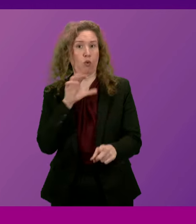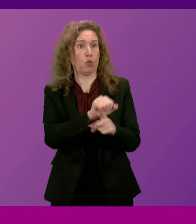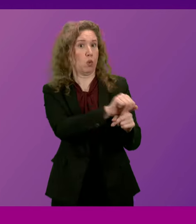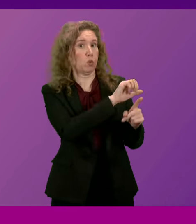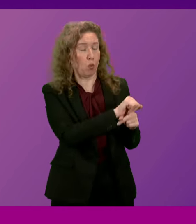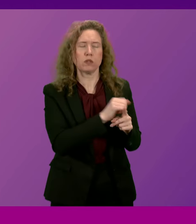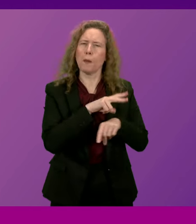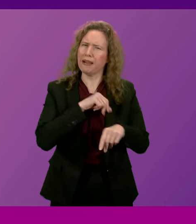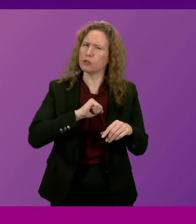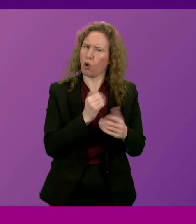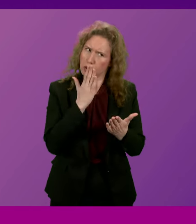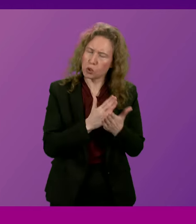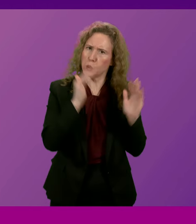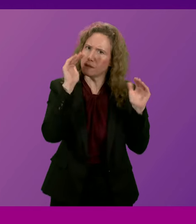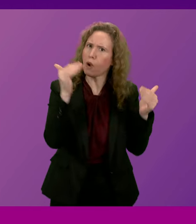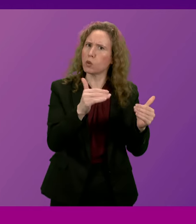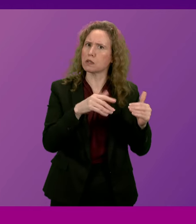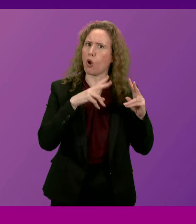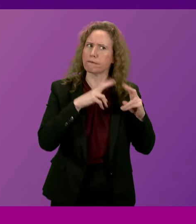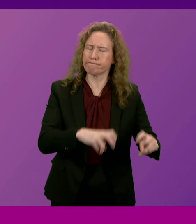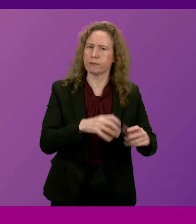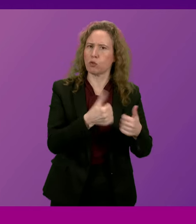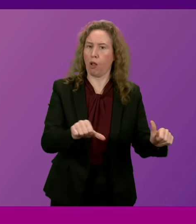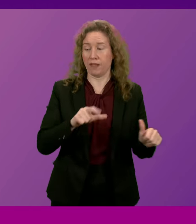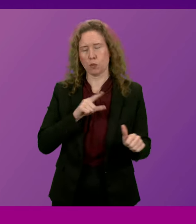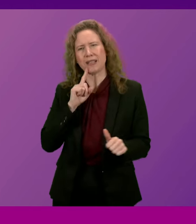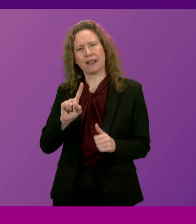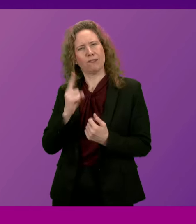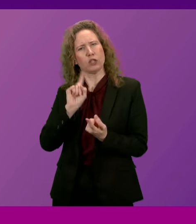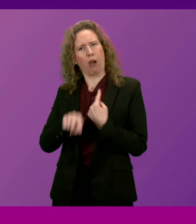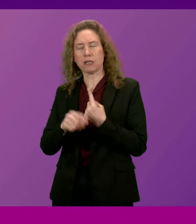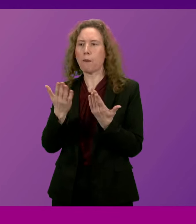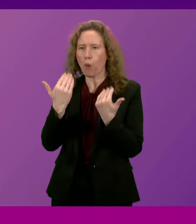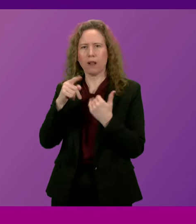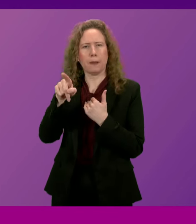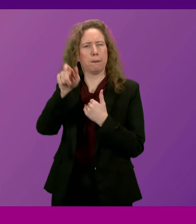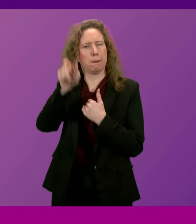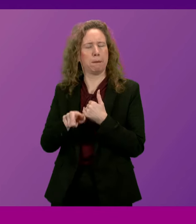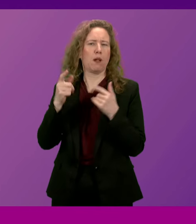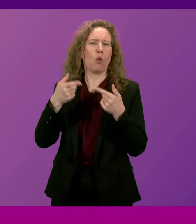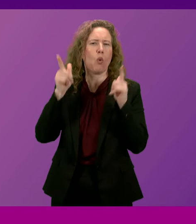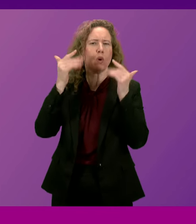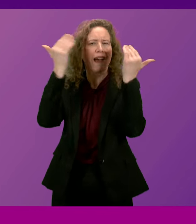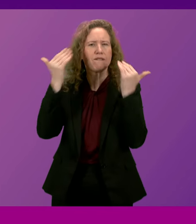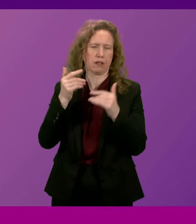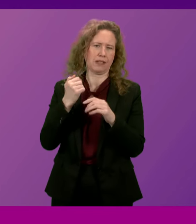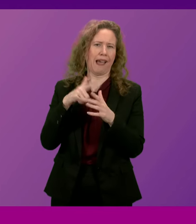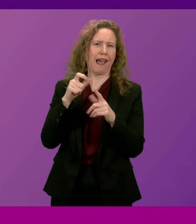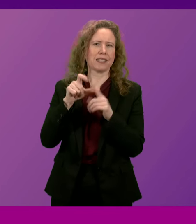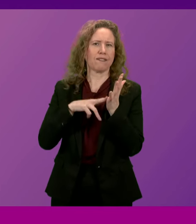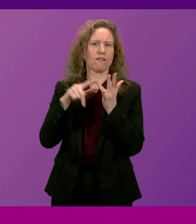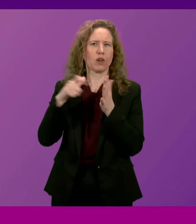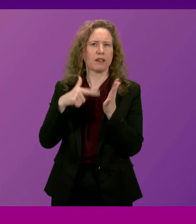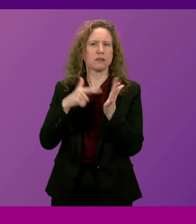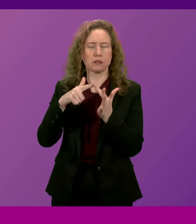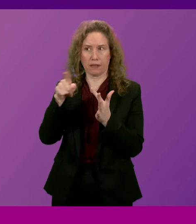resolving these matters and that is why I said in my first answer that I welcome the instruction from the Lord Advocate for a further investigation of this